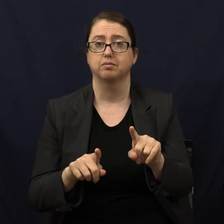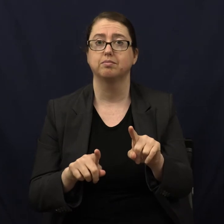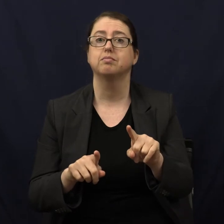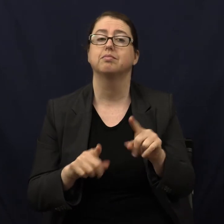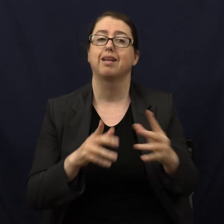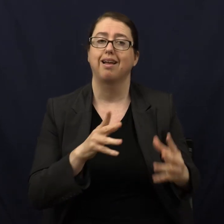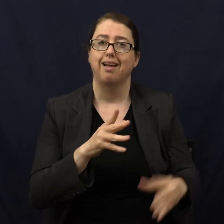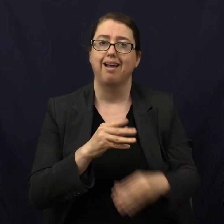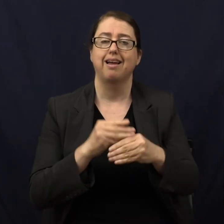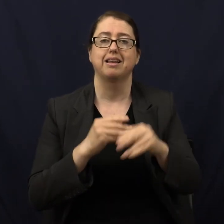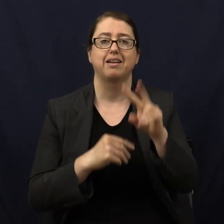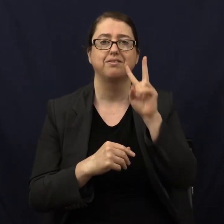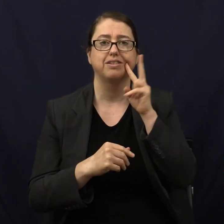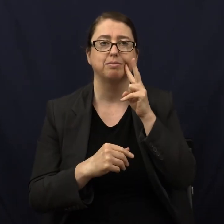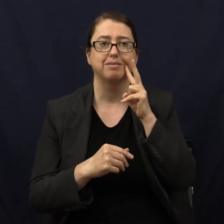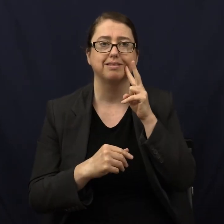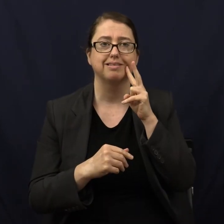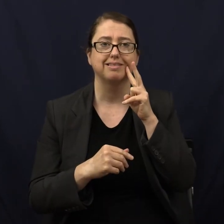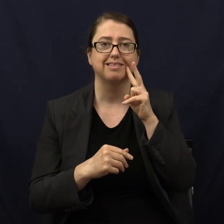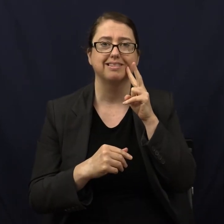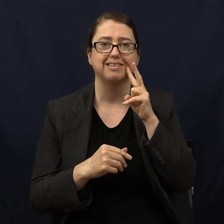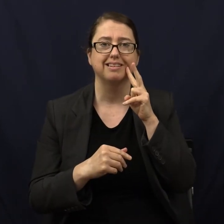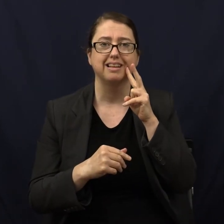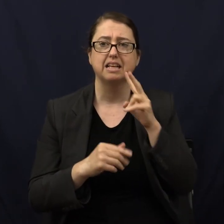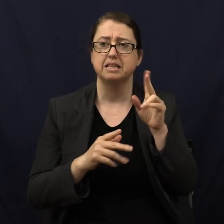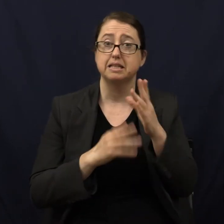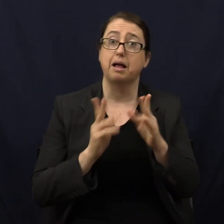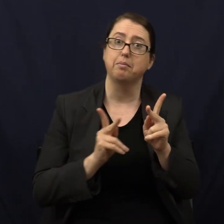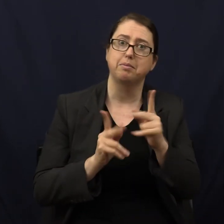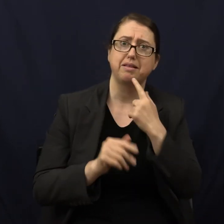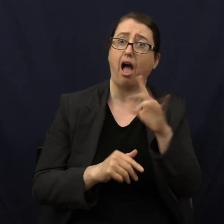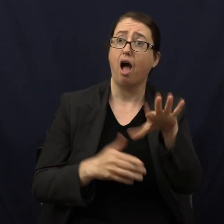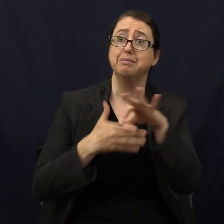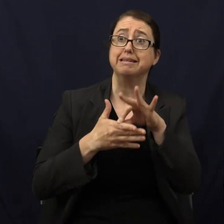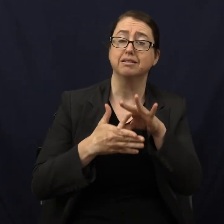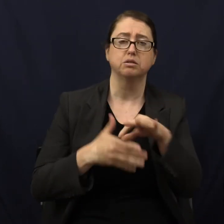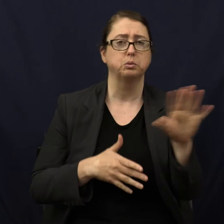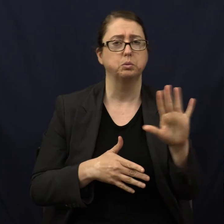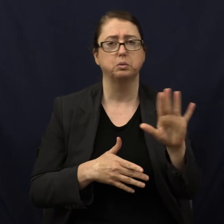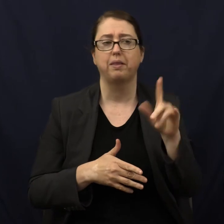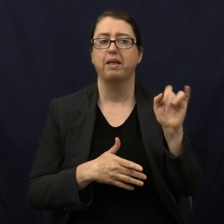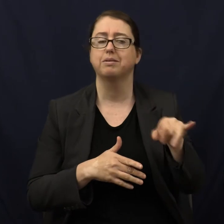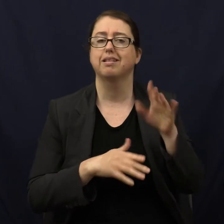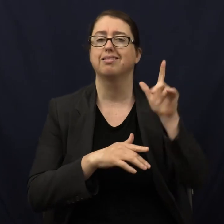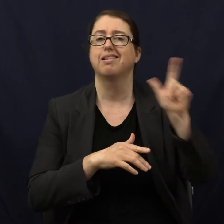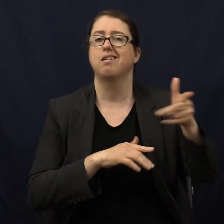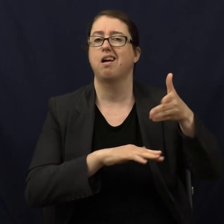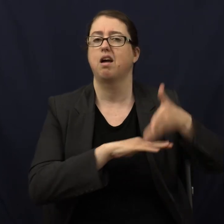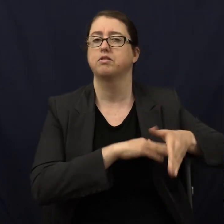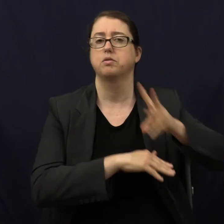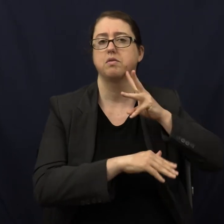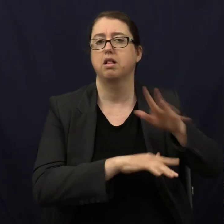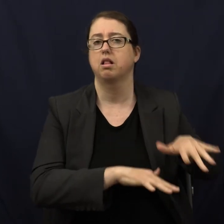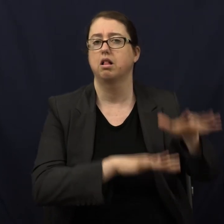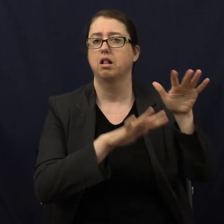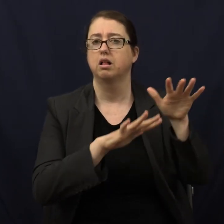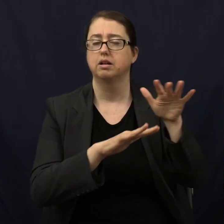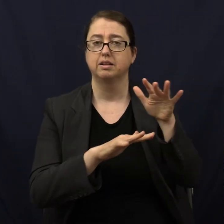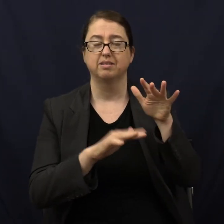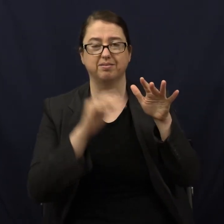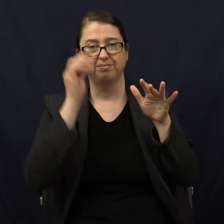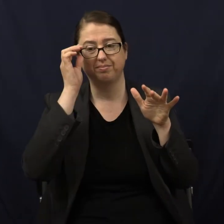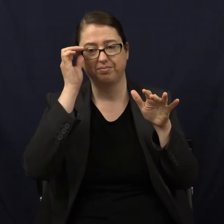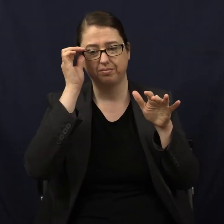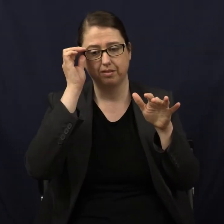Yes, vegetables. Some people say meat. I'm like, no, no, that was after the flood. If you put a mile worth of water, like, did you know we're a